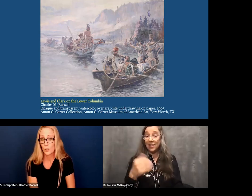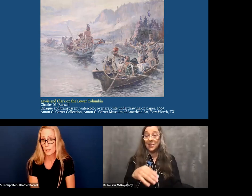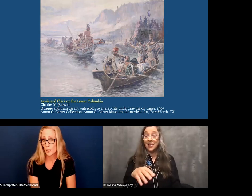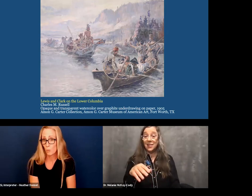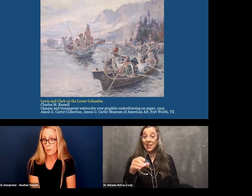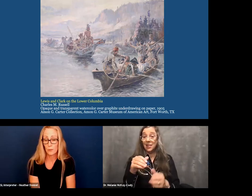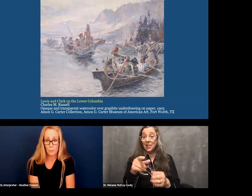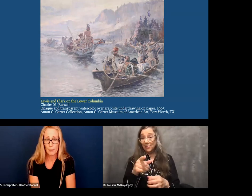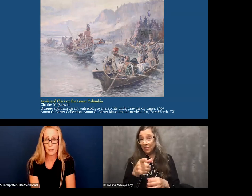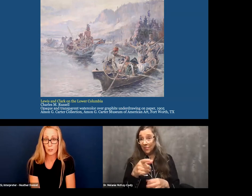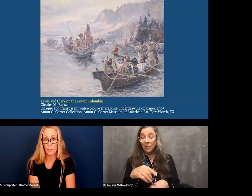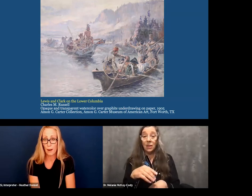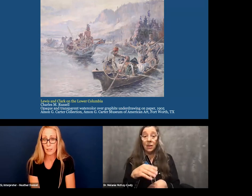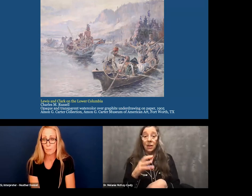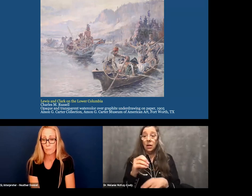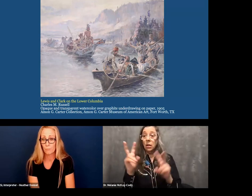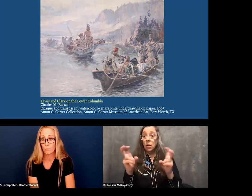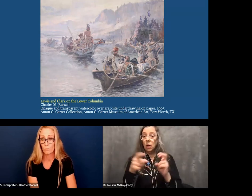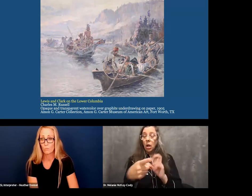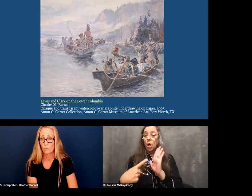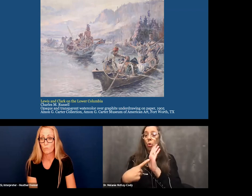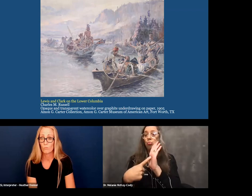You can see the woman, the baby on her back.